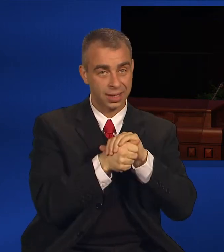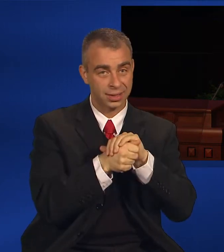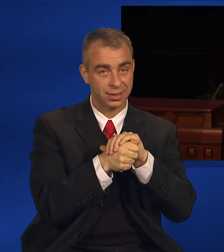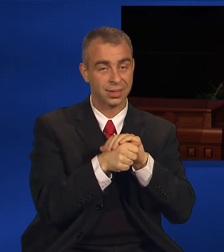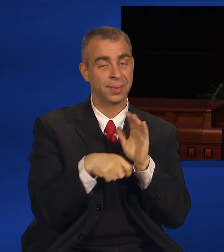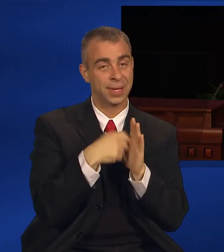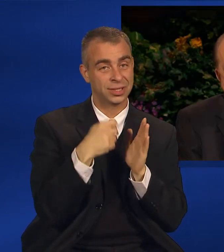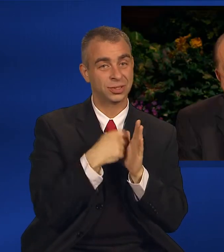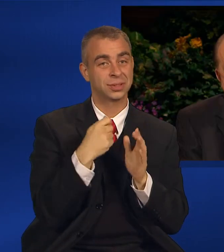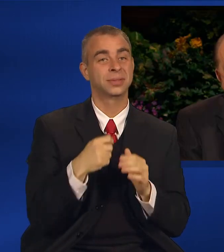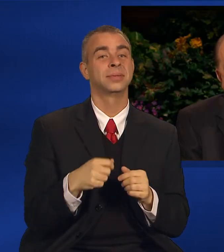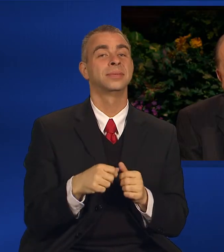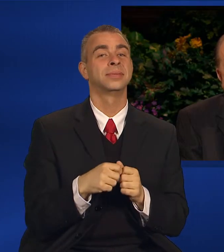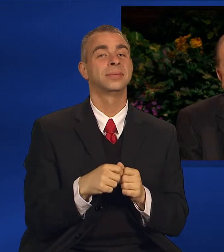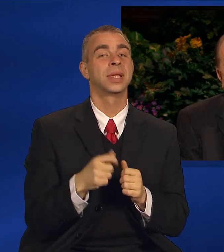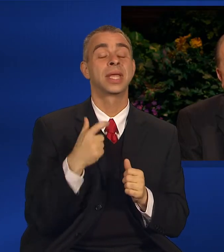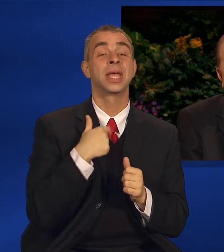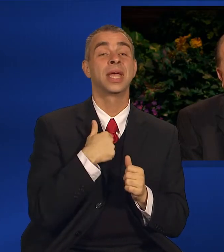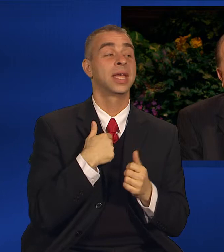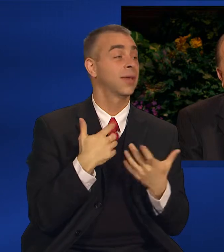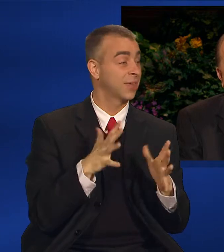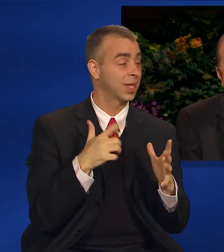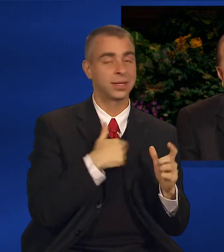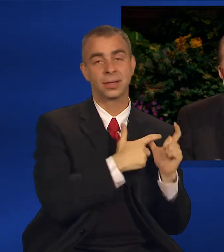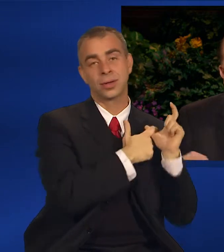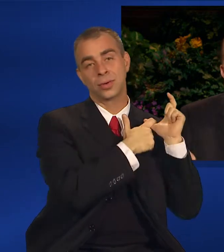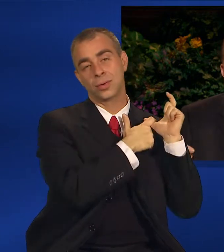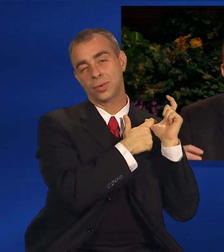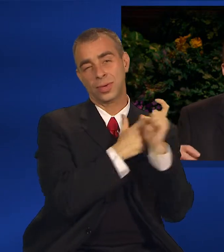pockets. Back to Danny.